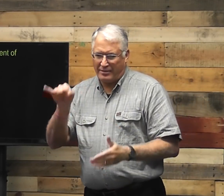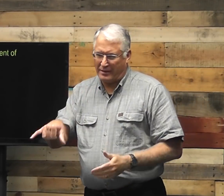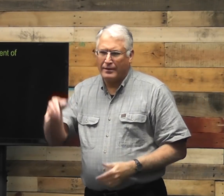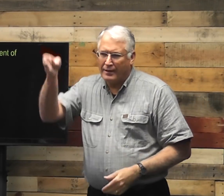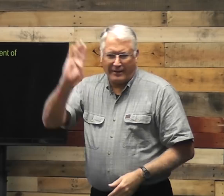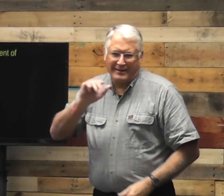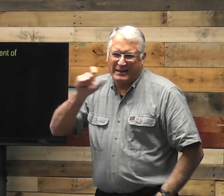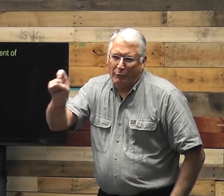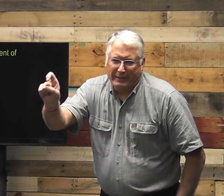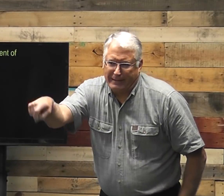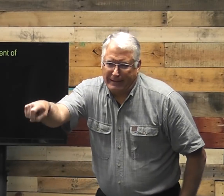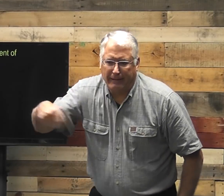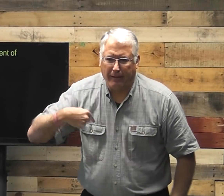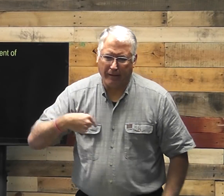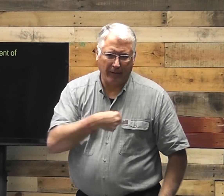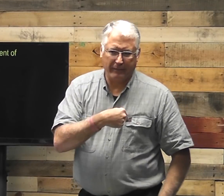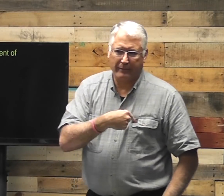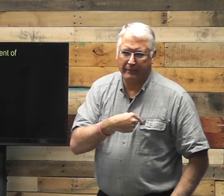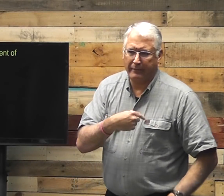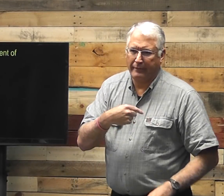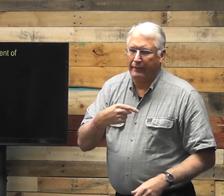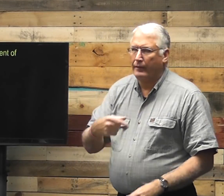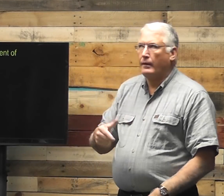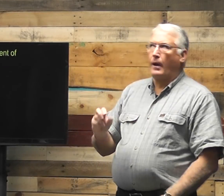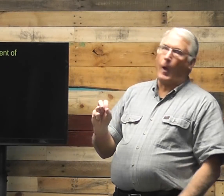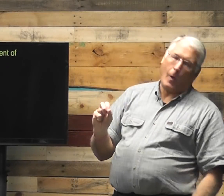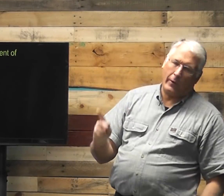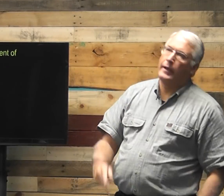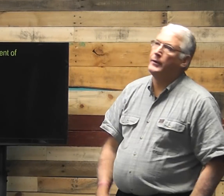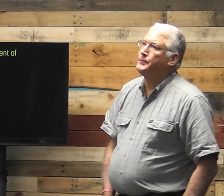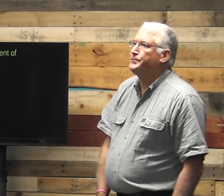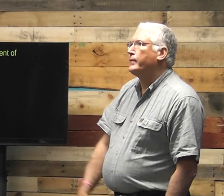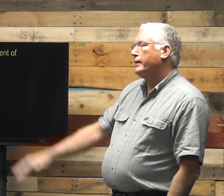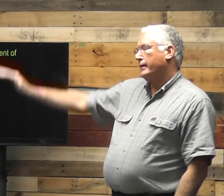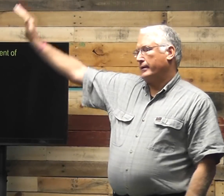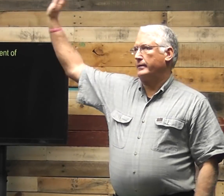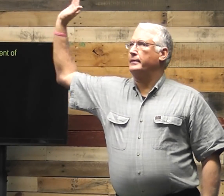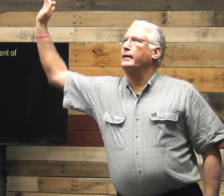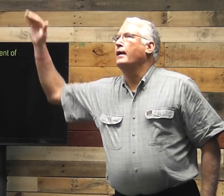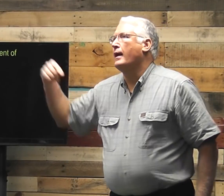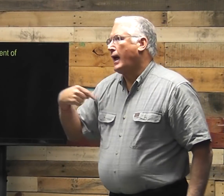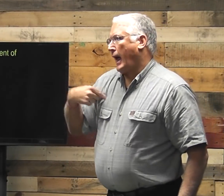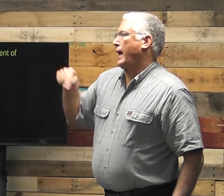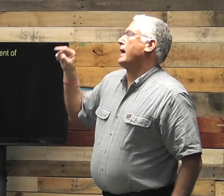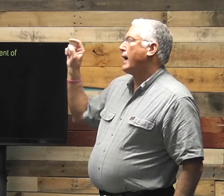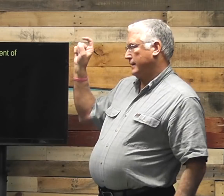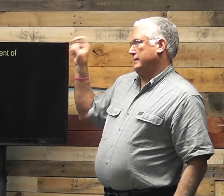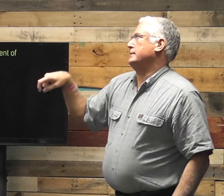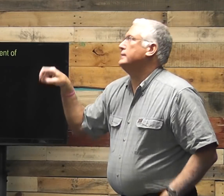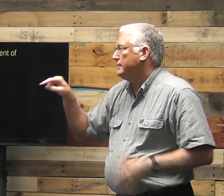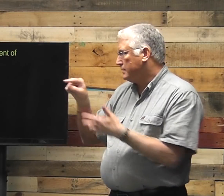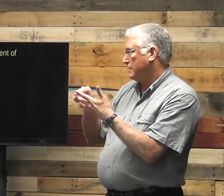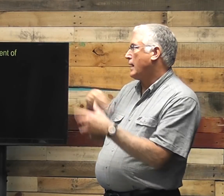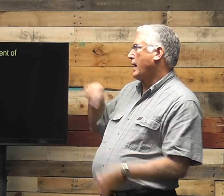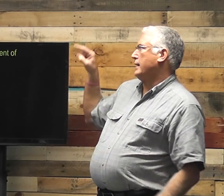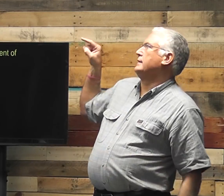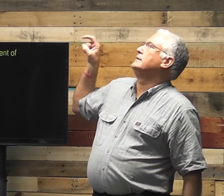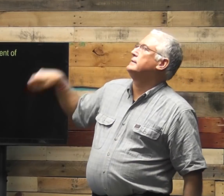But God's not like that. He doesn't need for us to go, okay, God, I need this,